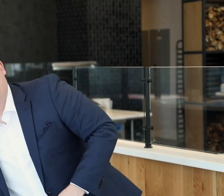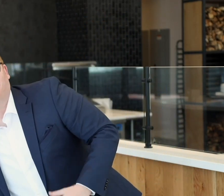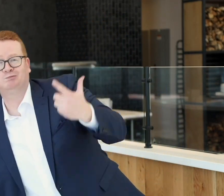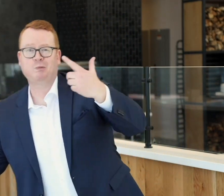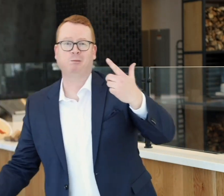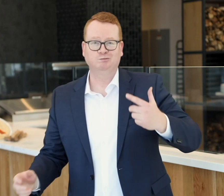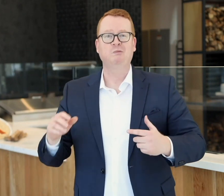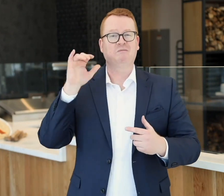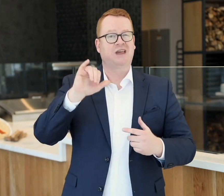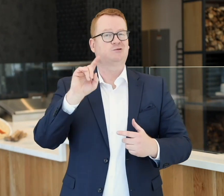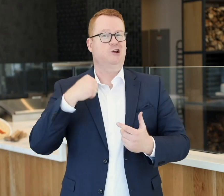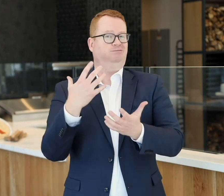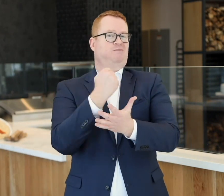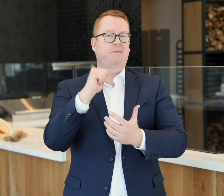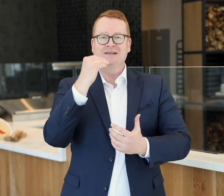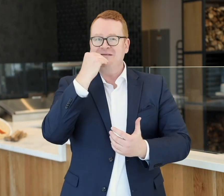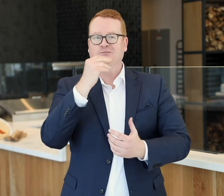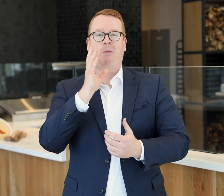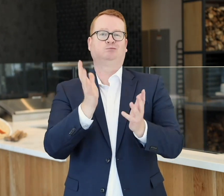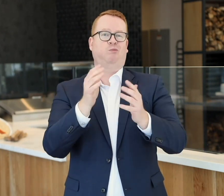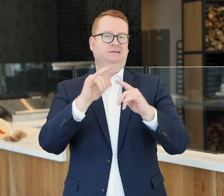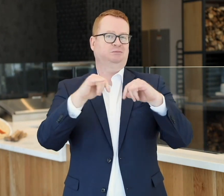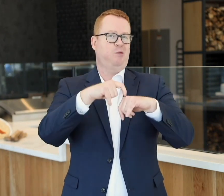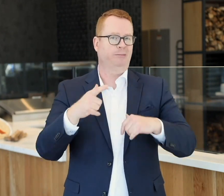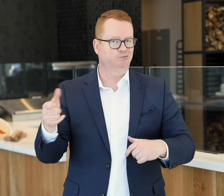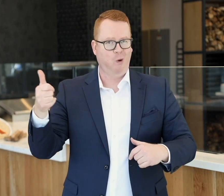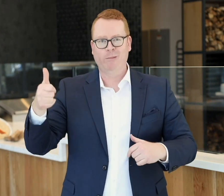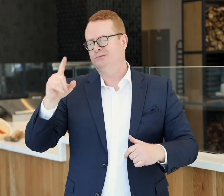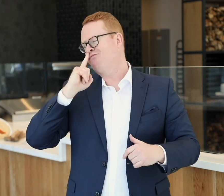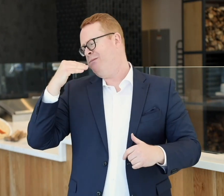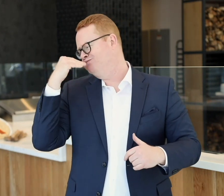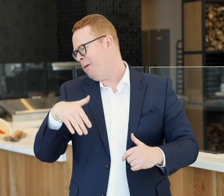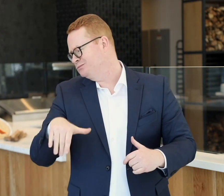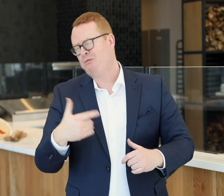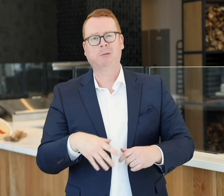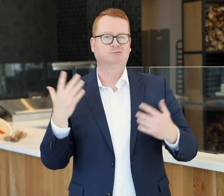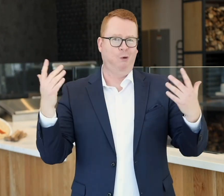One advantage we have is that we can eat and talk at the same time. Mmm, delicious.